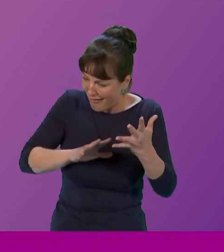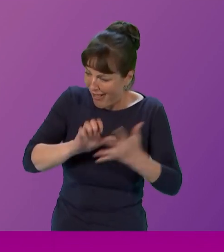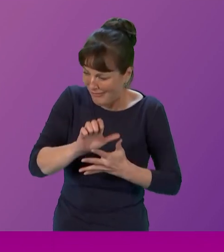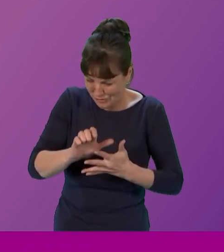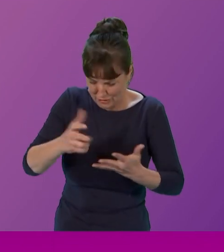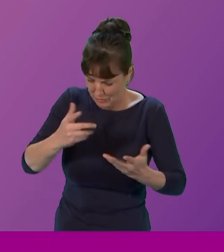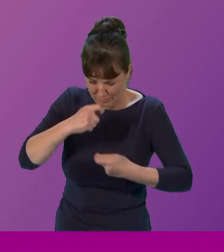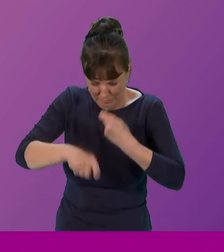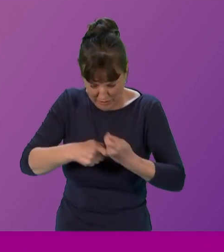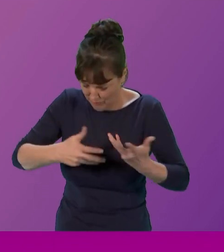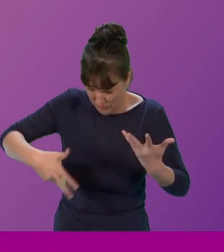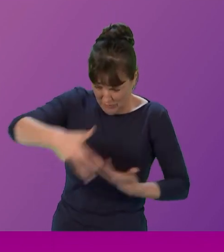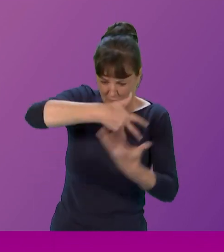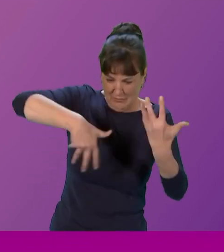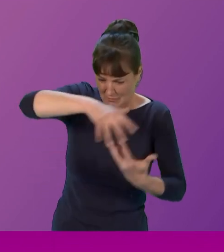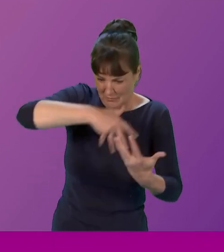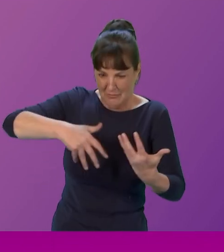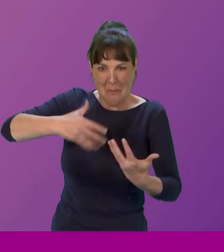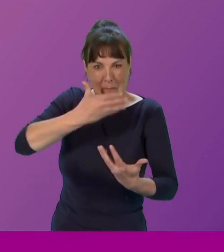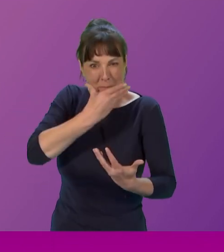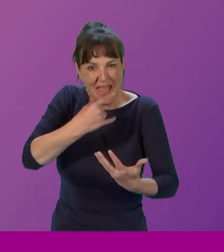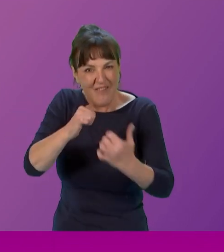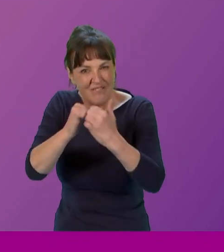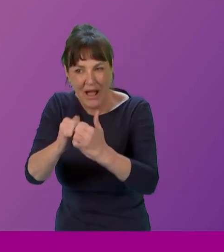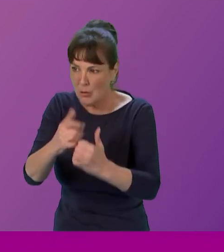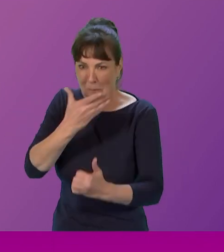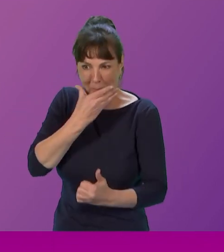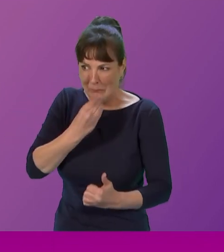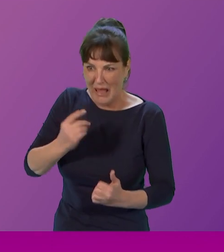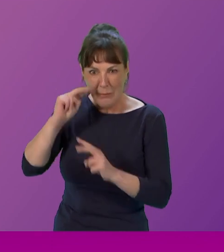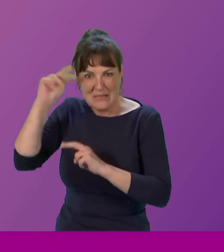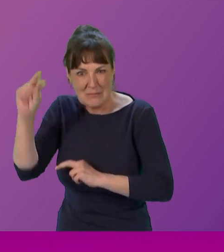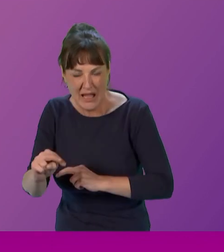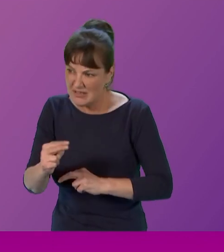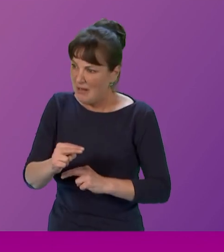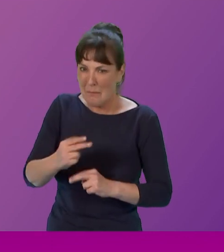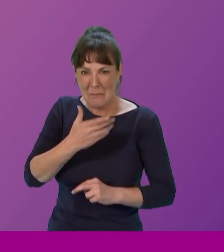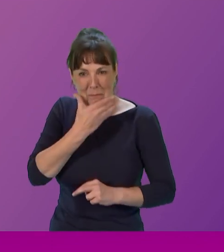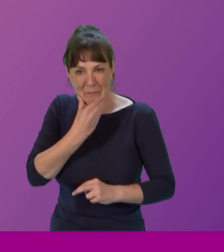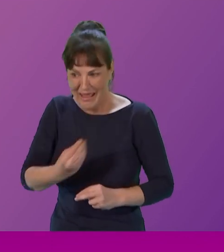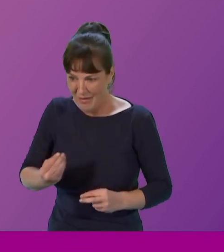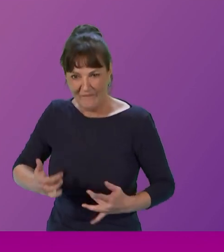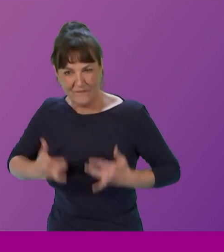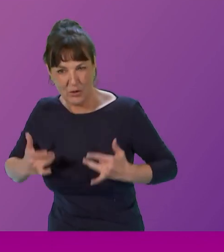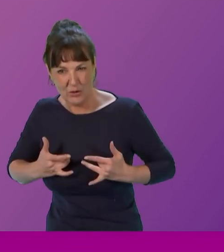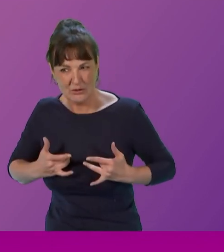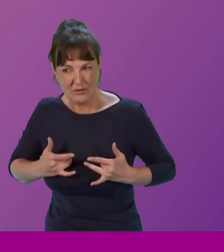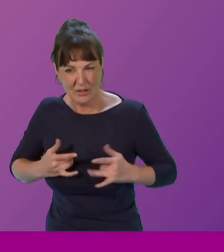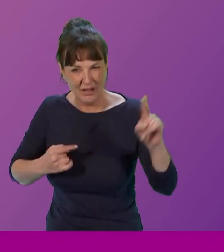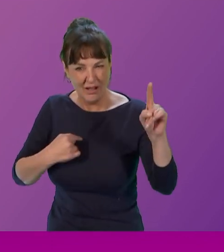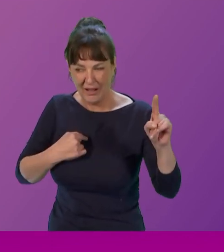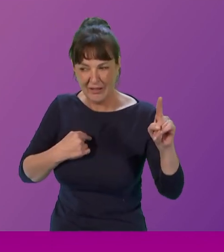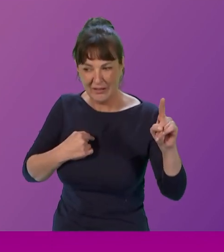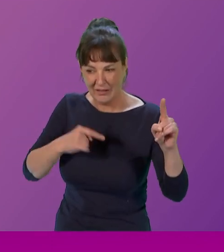male values. And by this, I'm afraid, right at the very bottom, we're looking at the values of violence, the